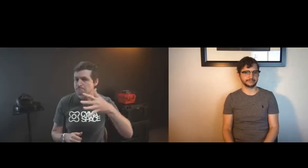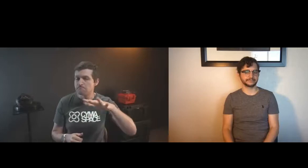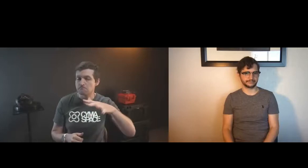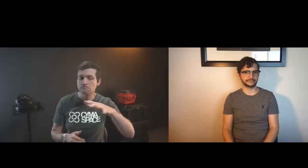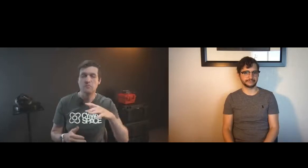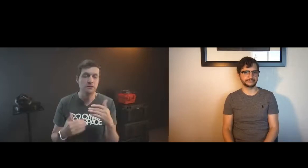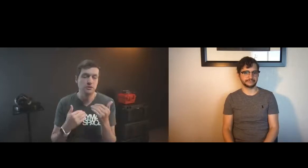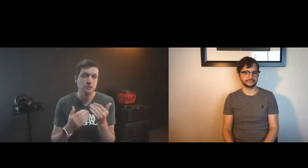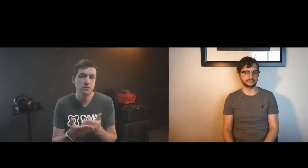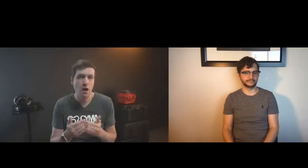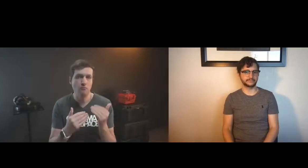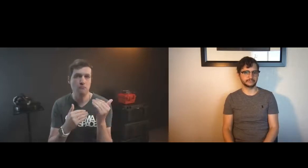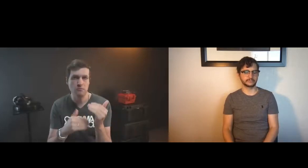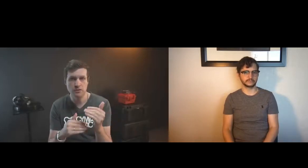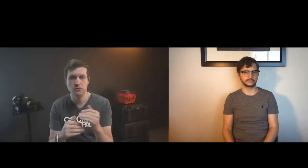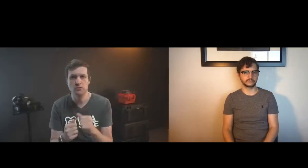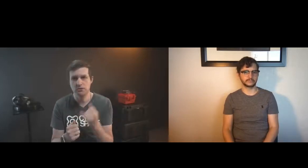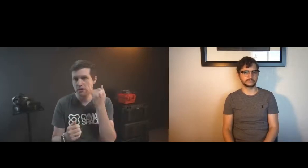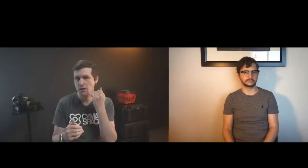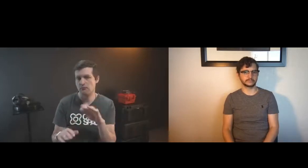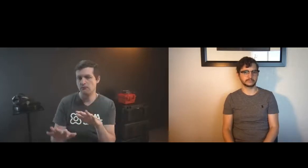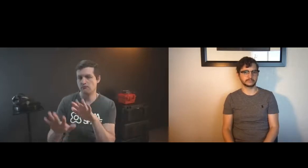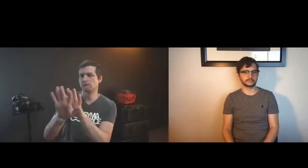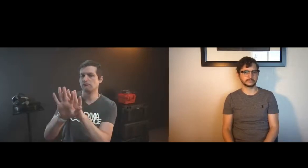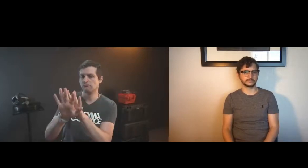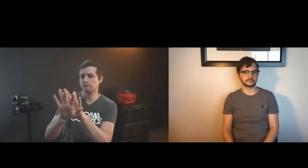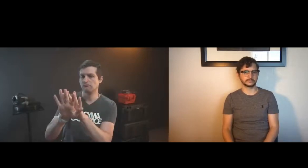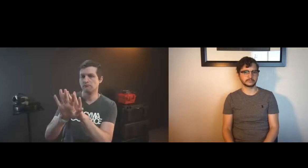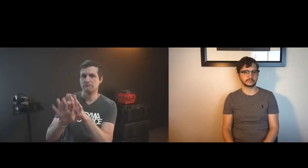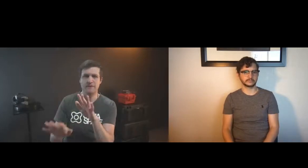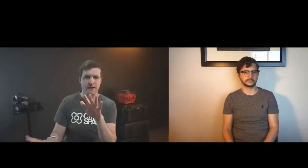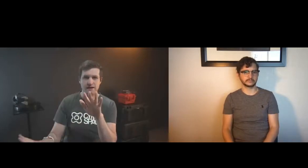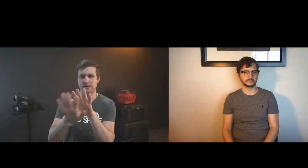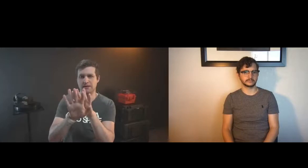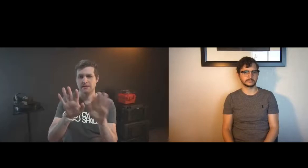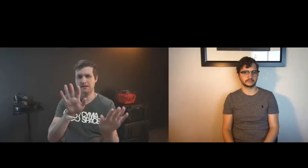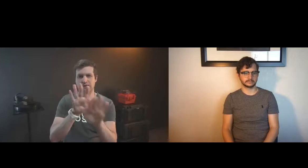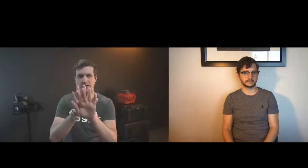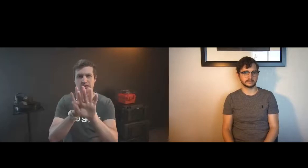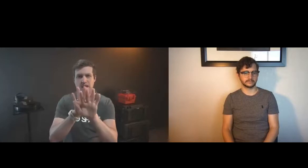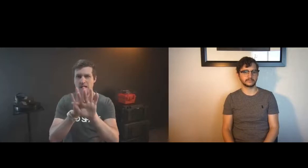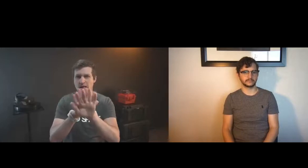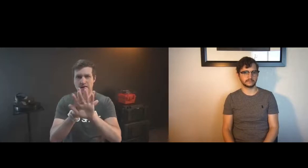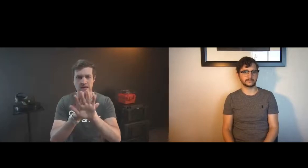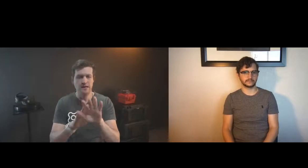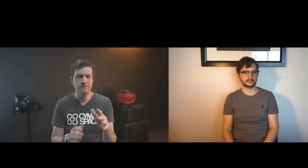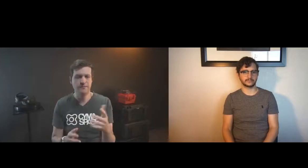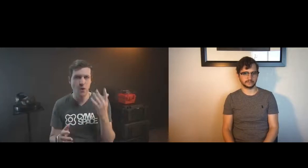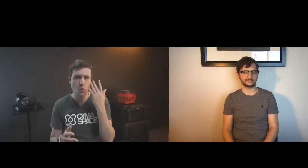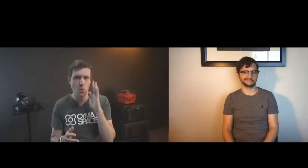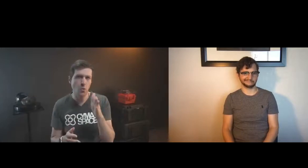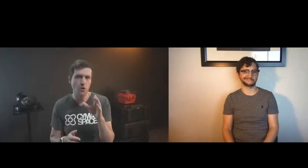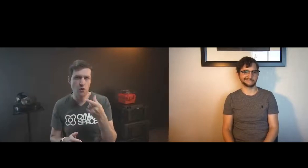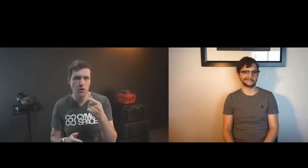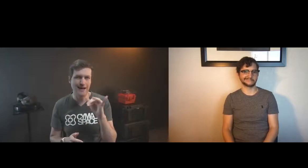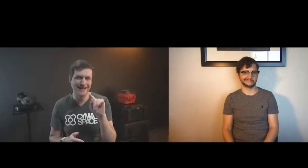full hand shapes so it's getting there there's still some limitations where it can't read to whether or